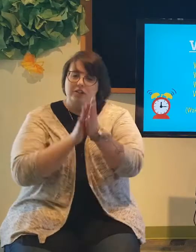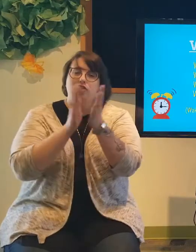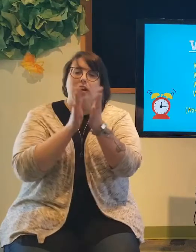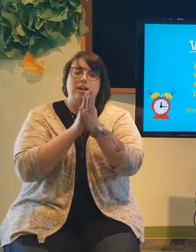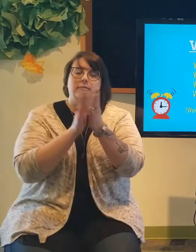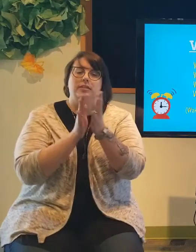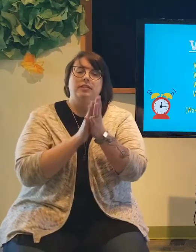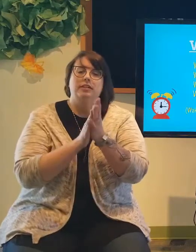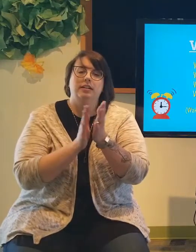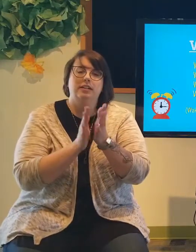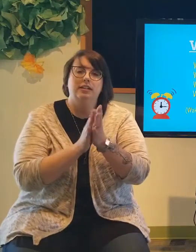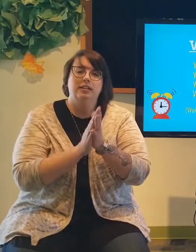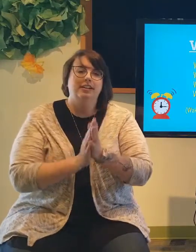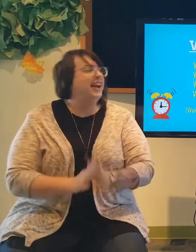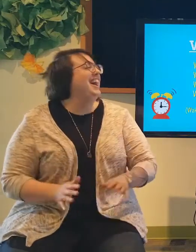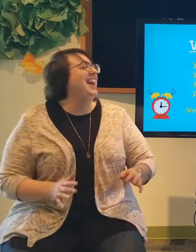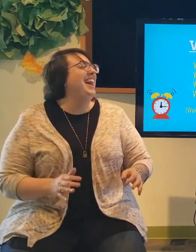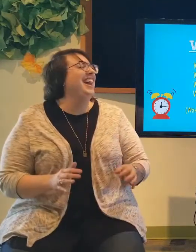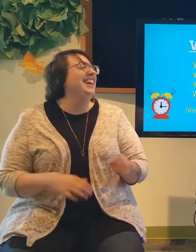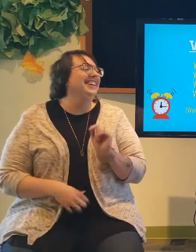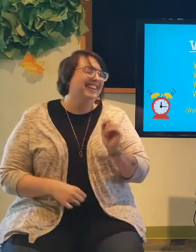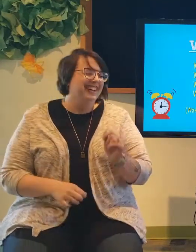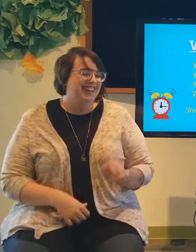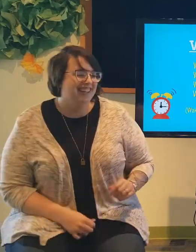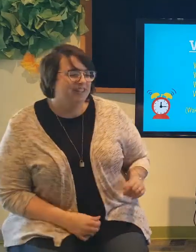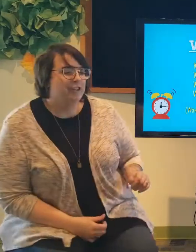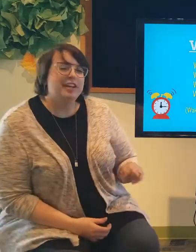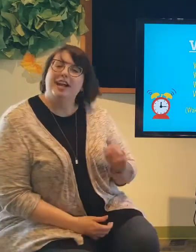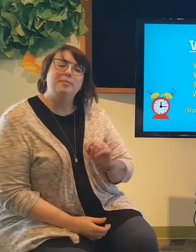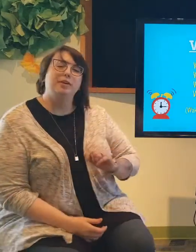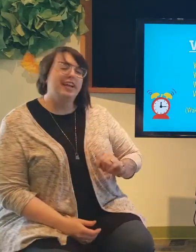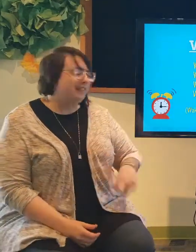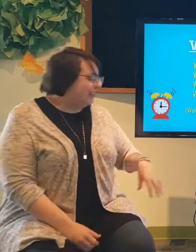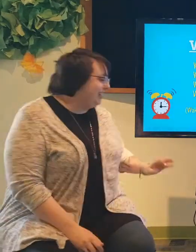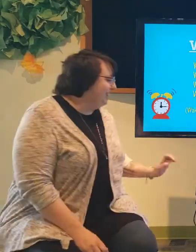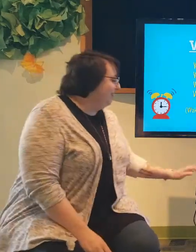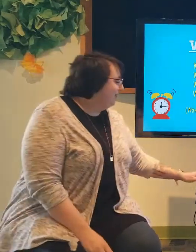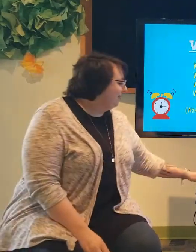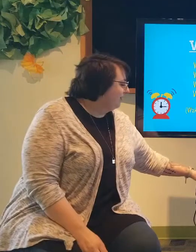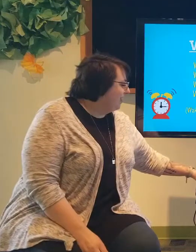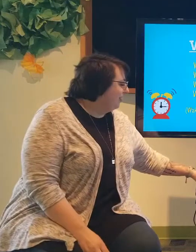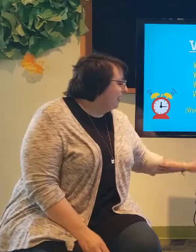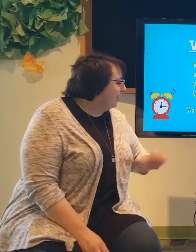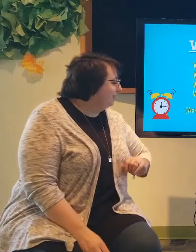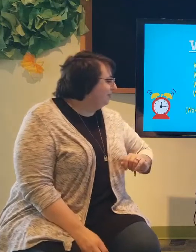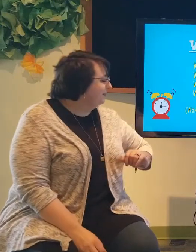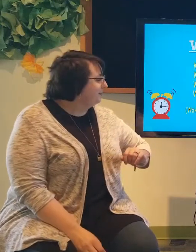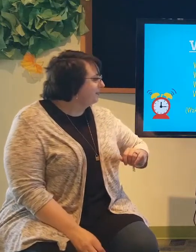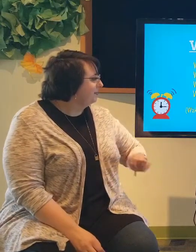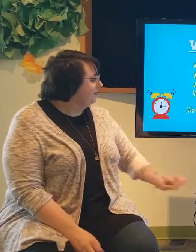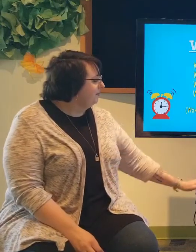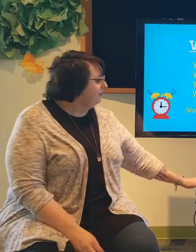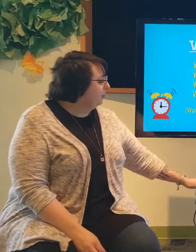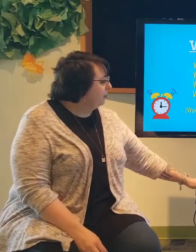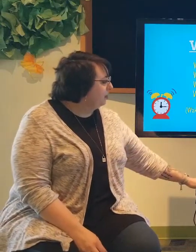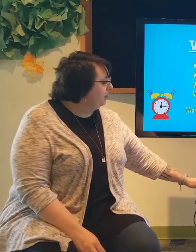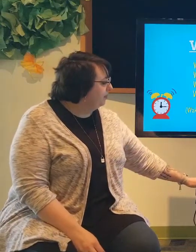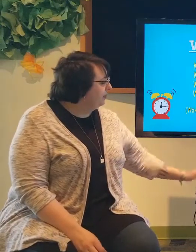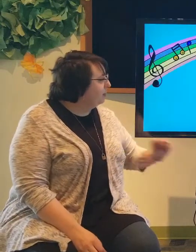Good job! I'm super awake. I'm ready. Don't need any more caffeine though. Alright. Oh, come on. There we